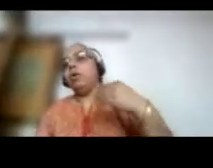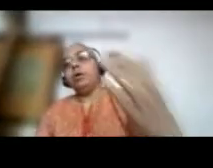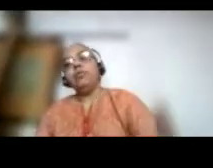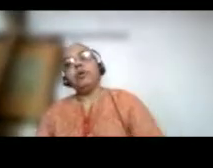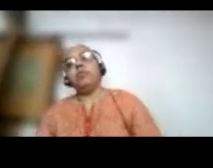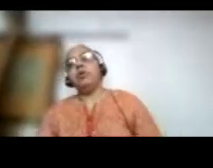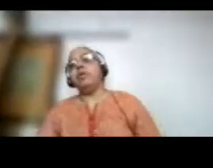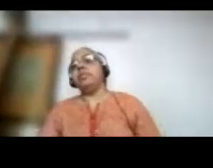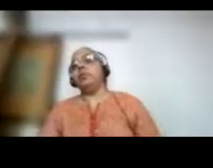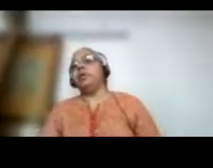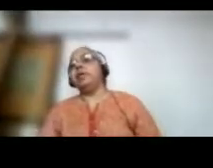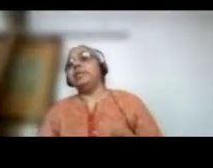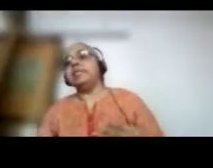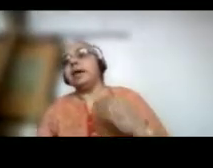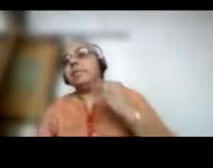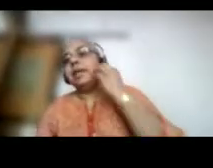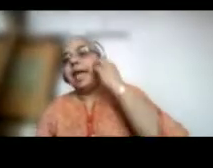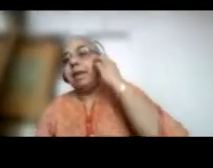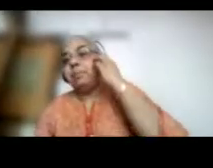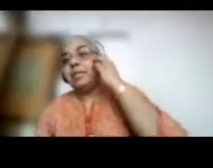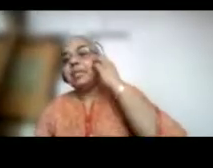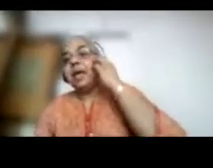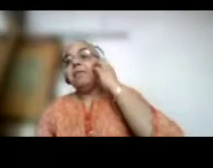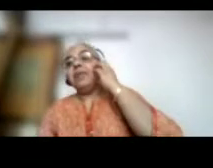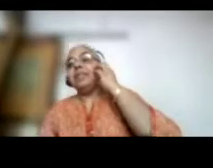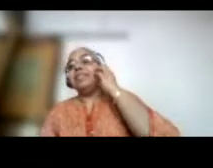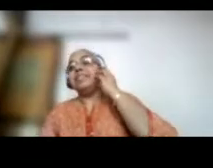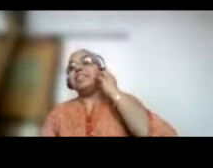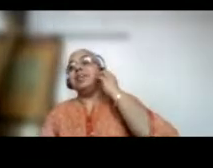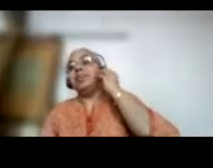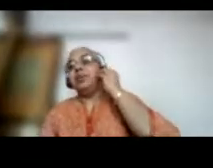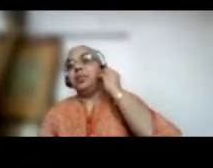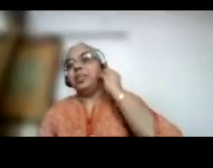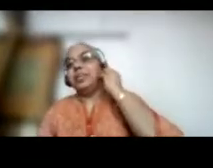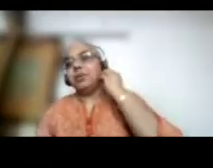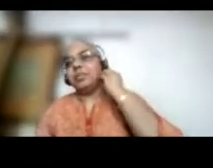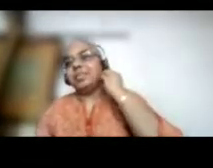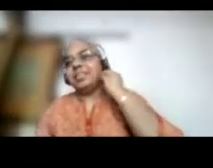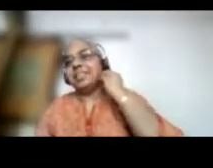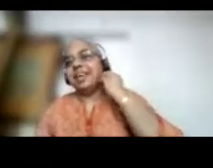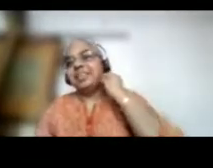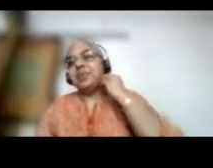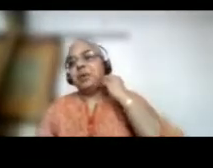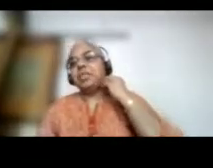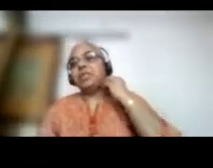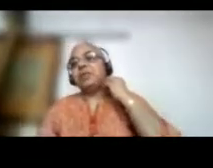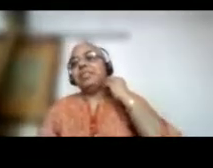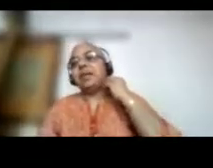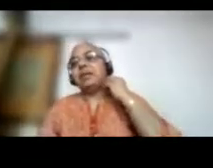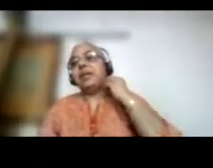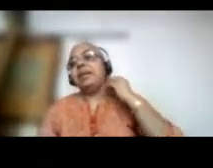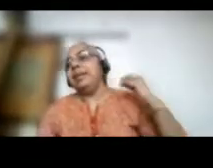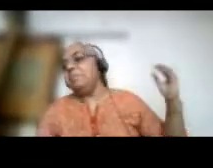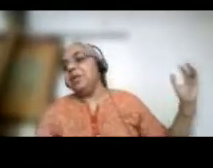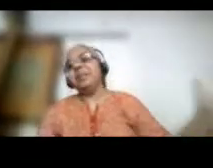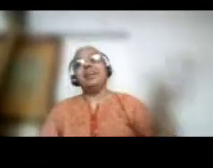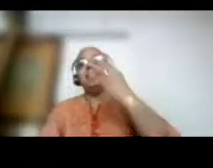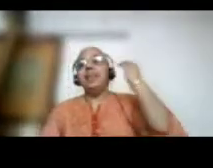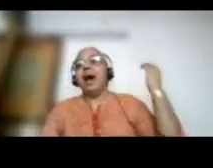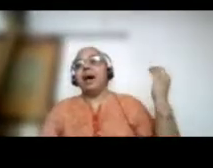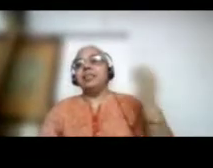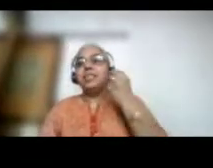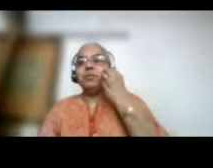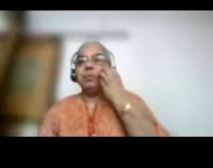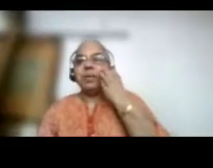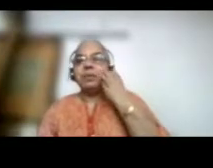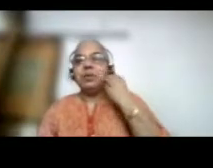A lot of the community workers come and help us when they see children doing the project. So, when children start cleaning, immediately